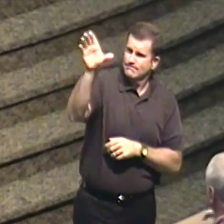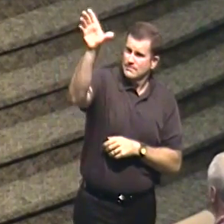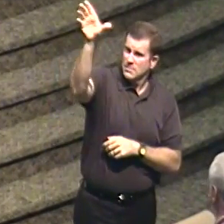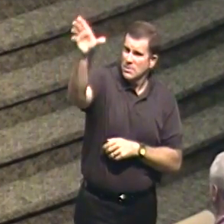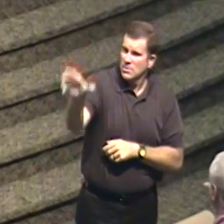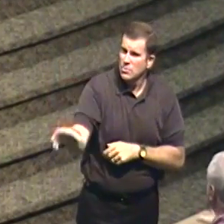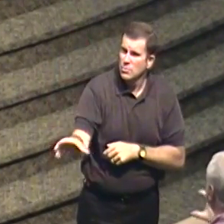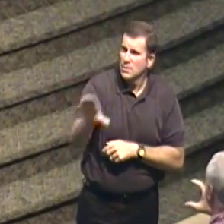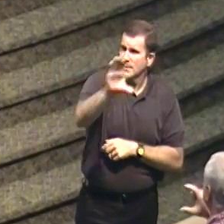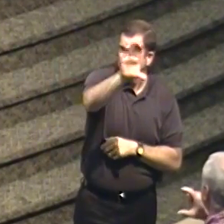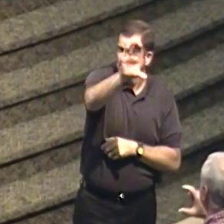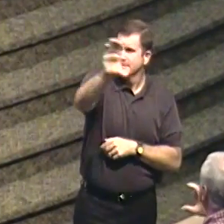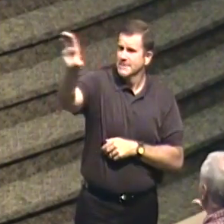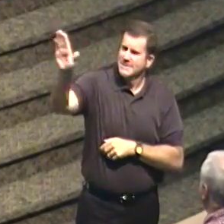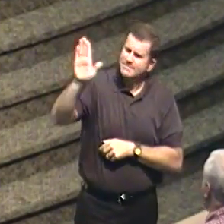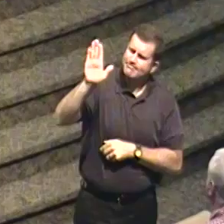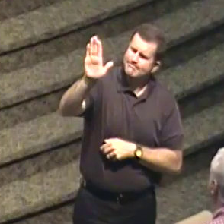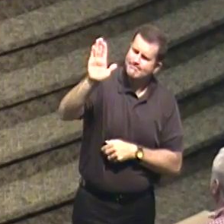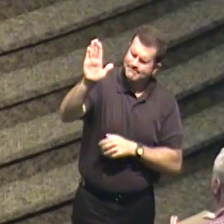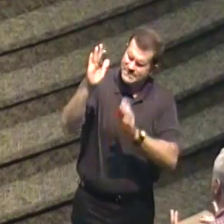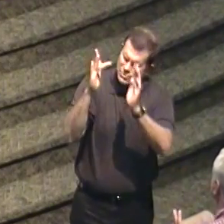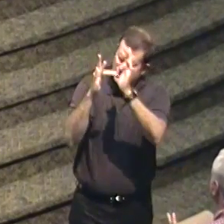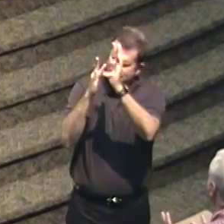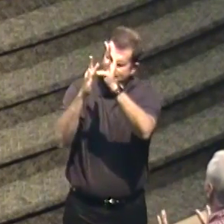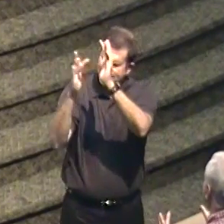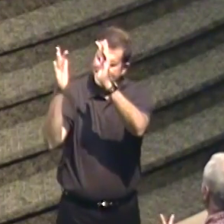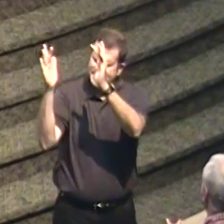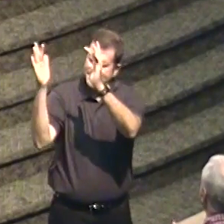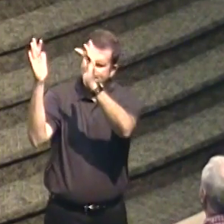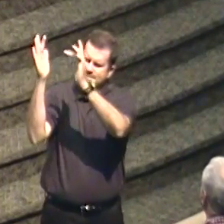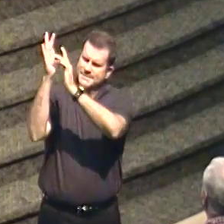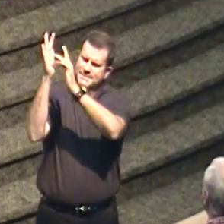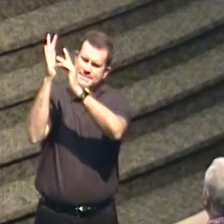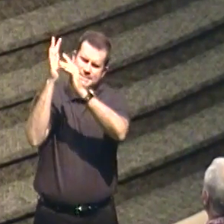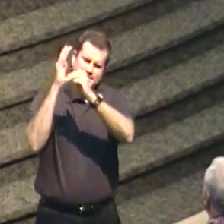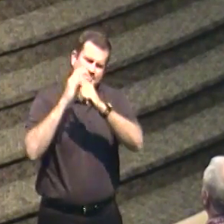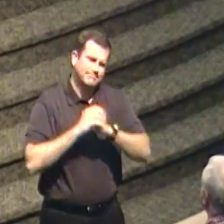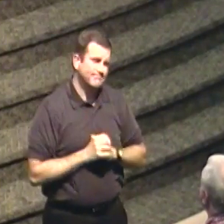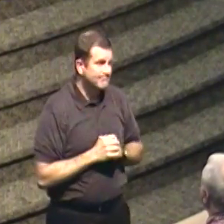Oh, the cross of Jesus.